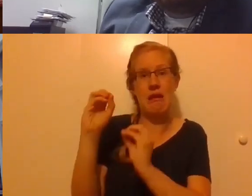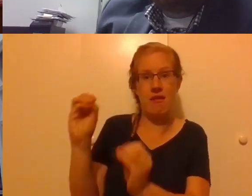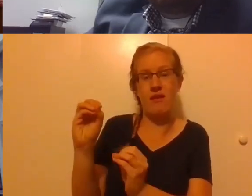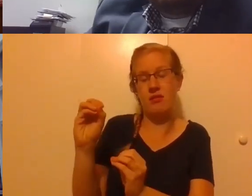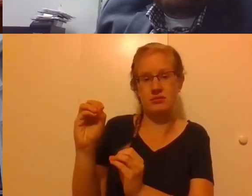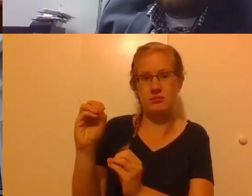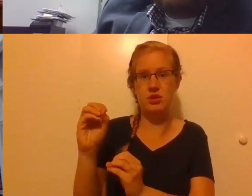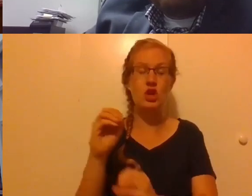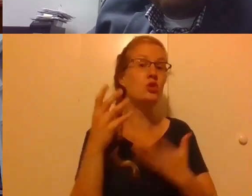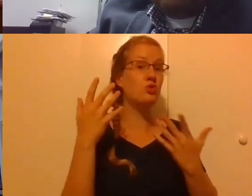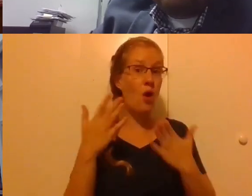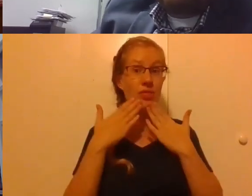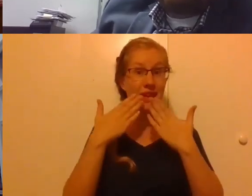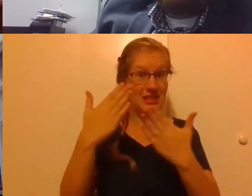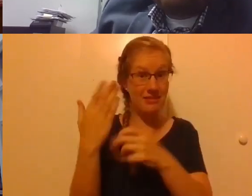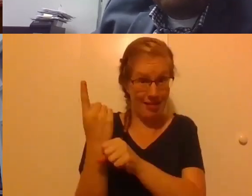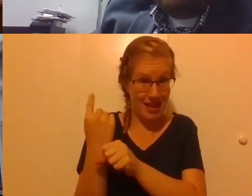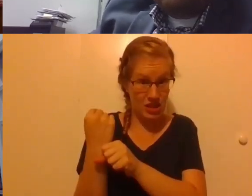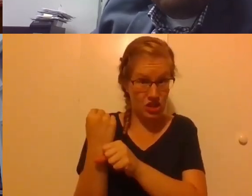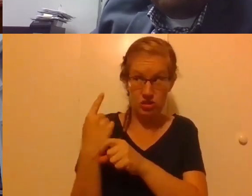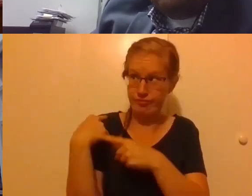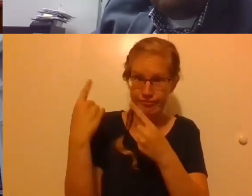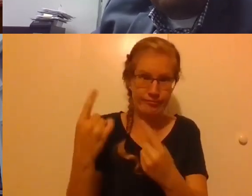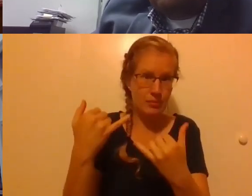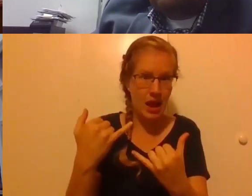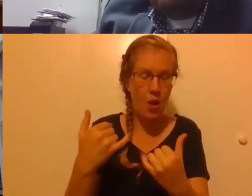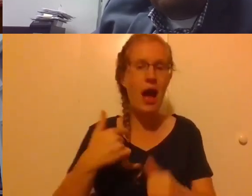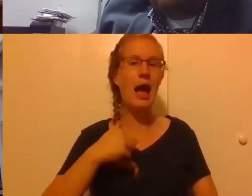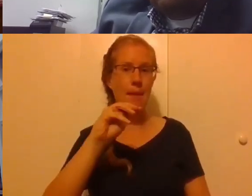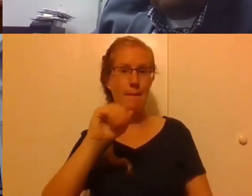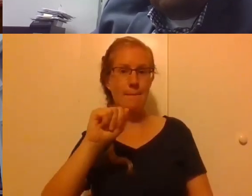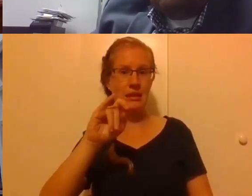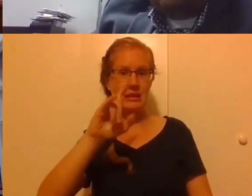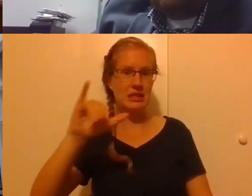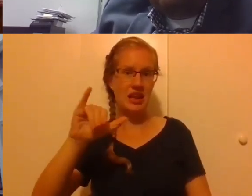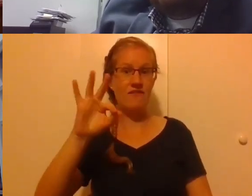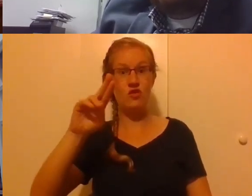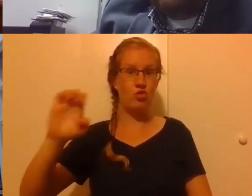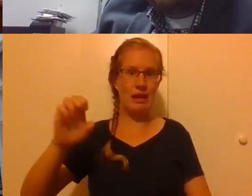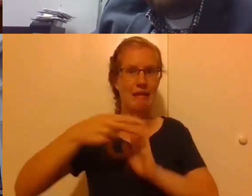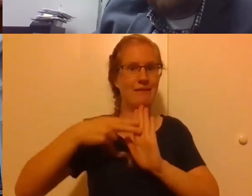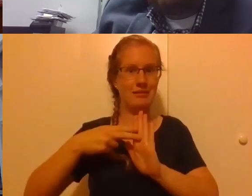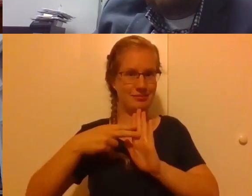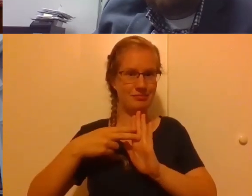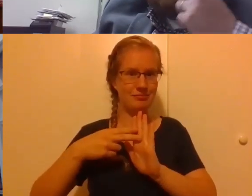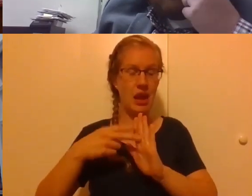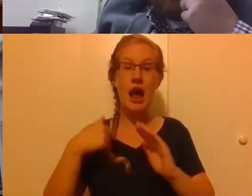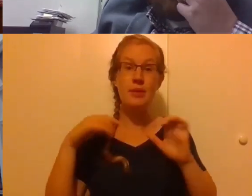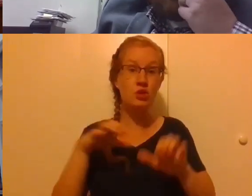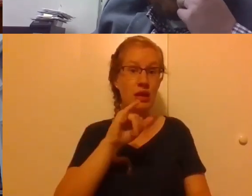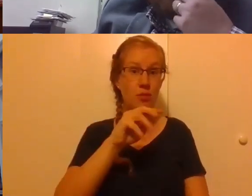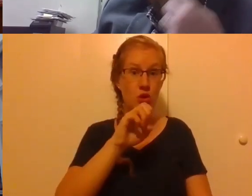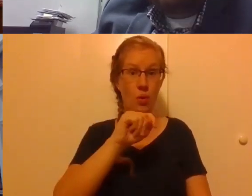from Thanksgiving last year to the present, I have been malignancy free. I've been taking immunotherapy